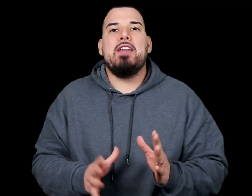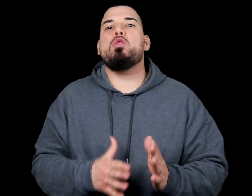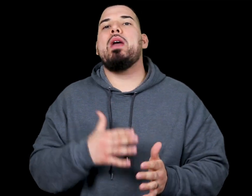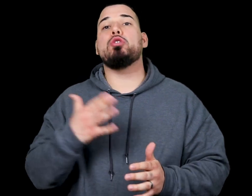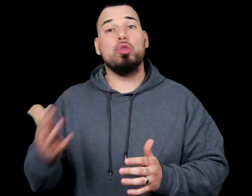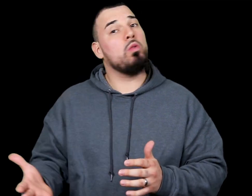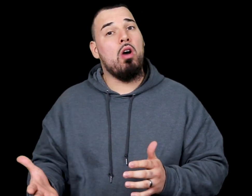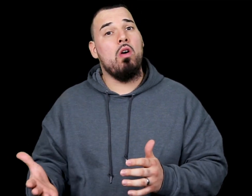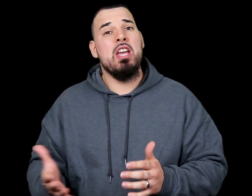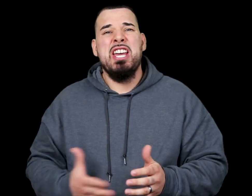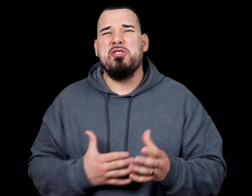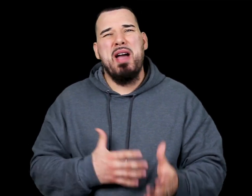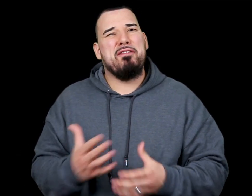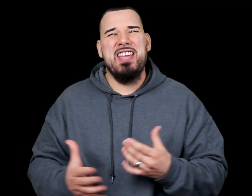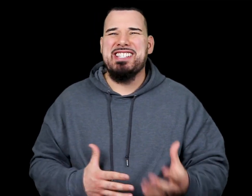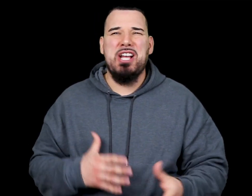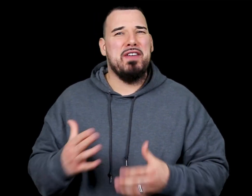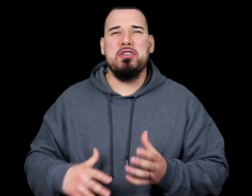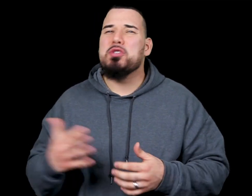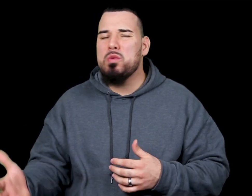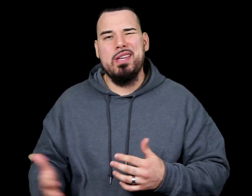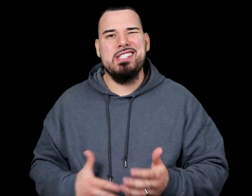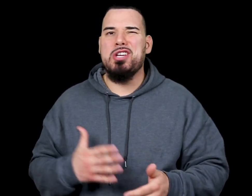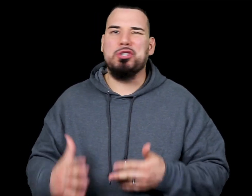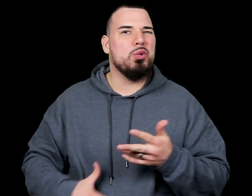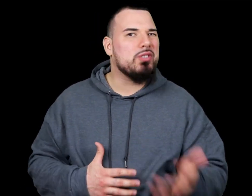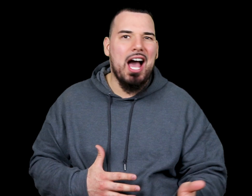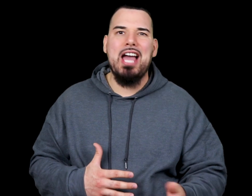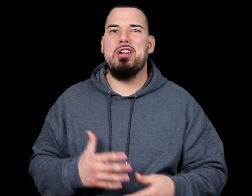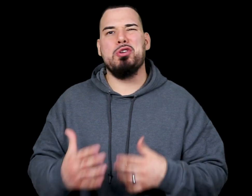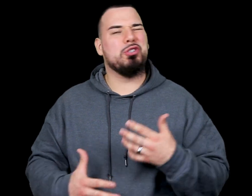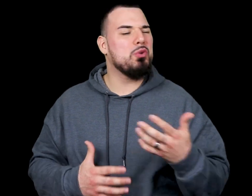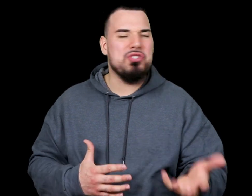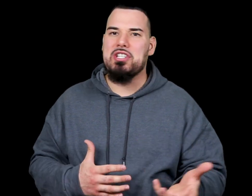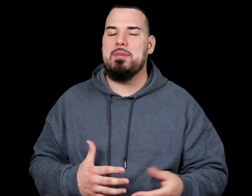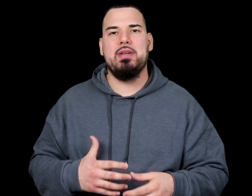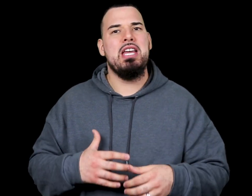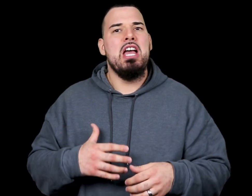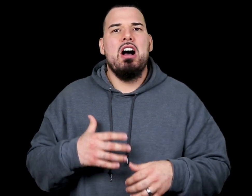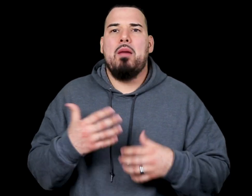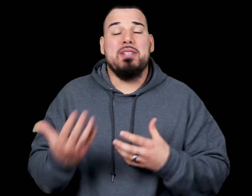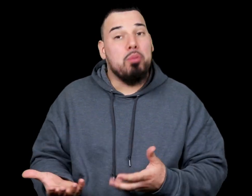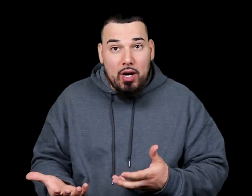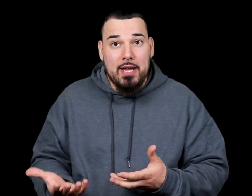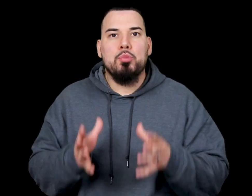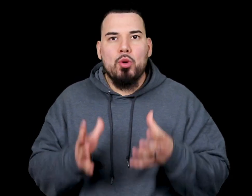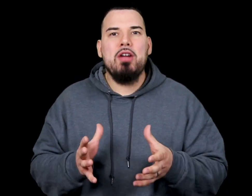if you wait too long, you might find yourself either too busy or too tired or too sleepy to pray. Prayer